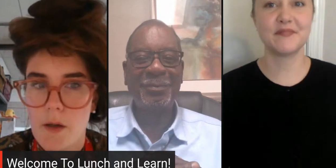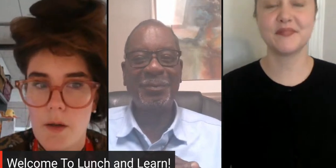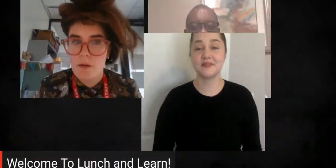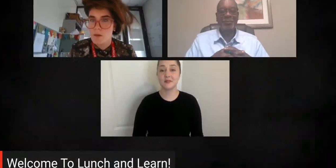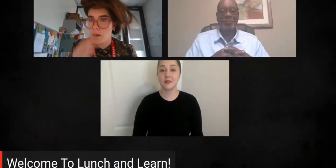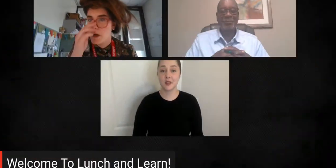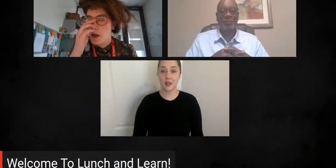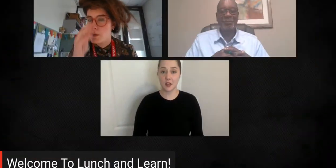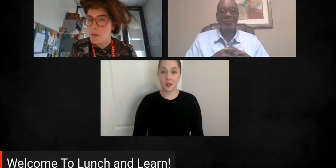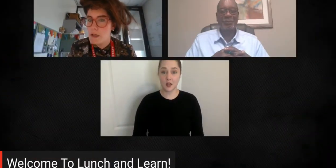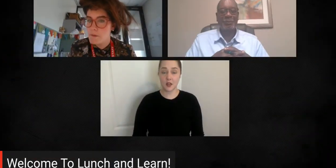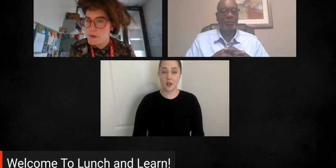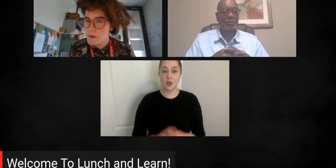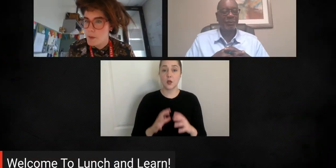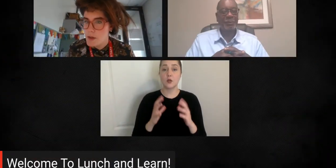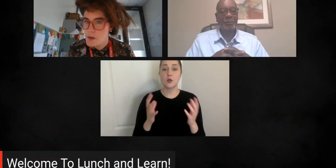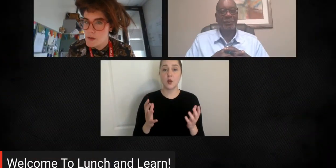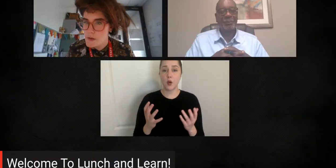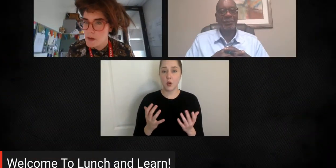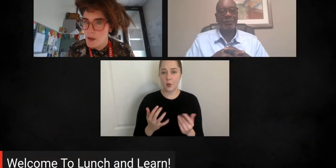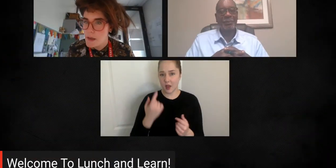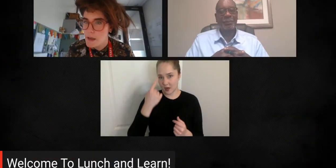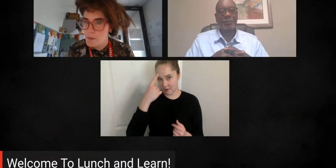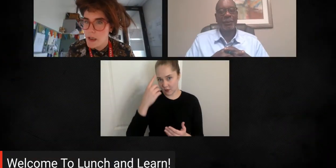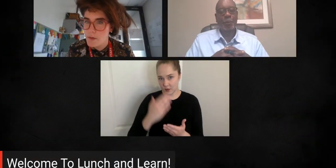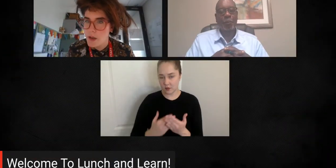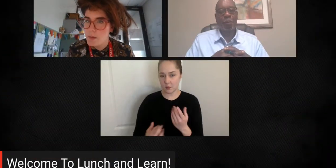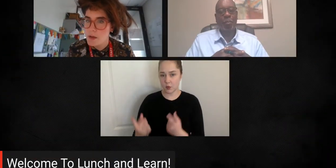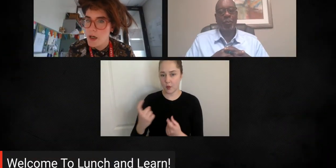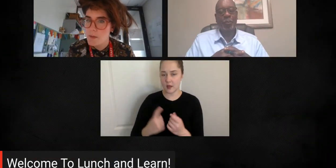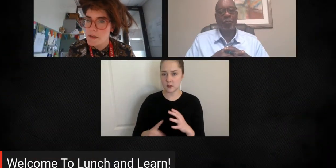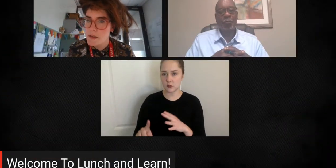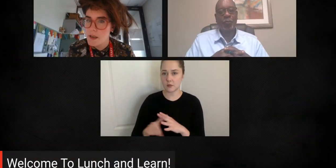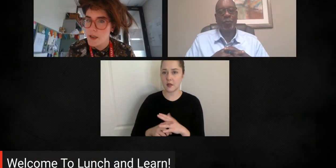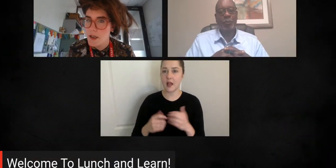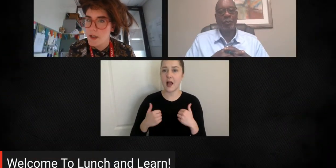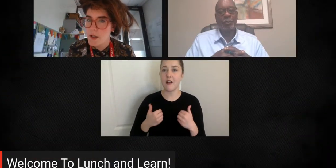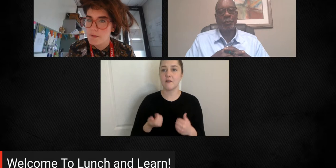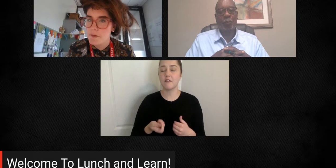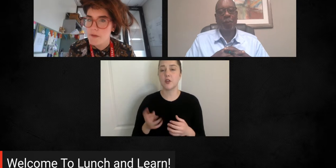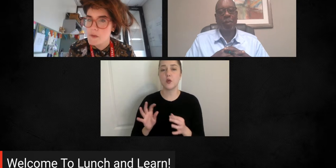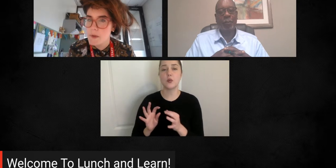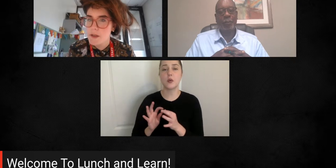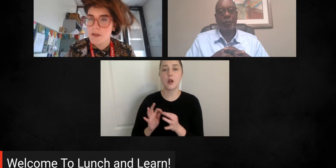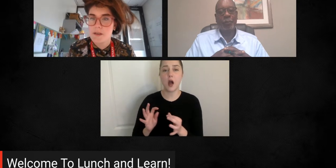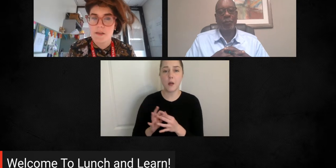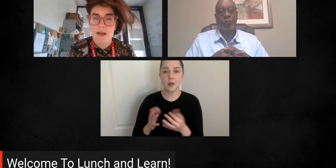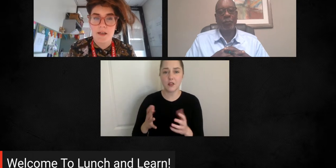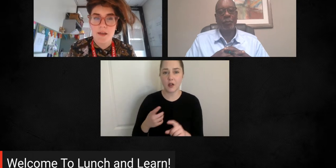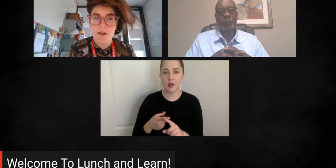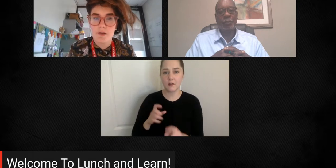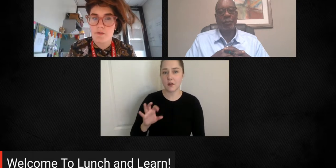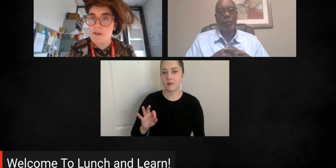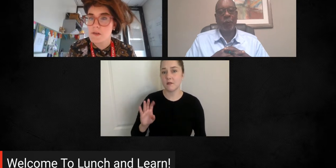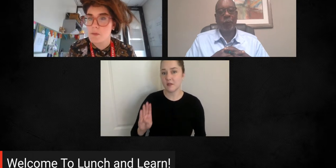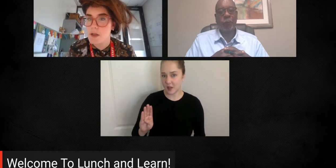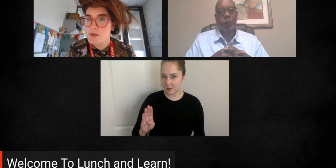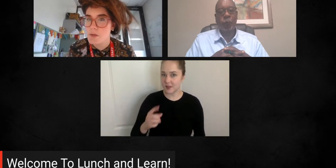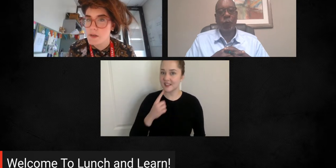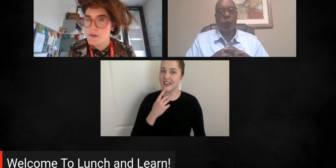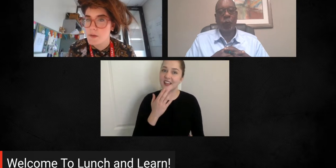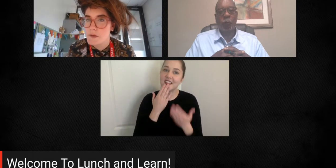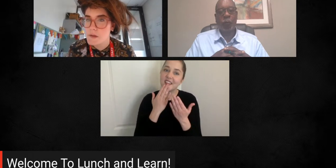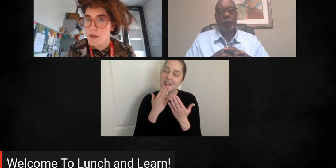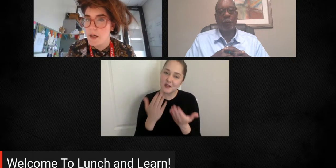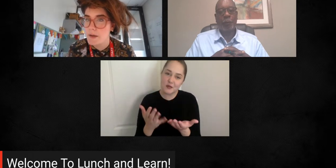So I'm waiting for some questions to come in. We have a couple of comments here from Facebook saying, thank you, Vince, so